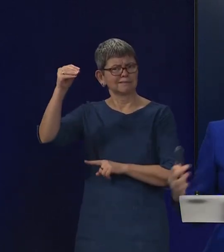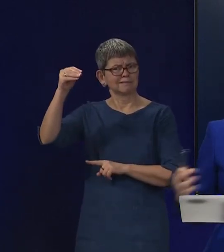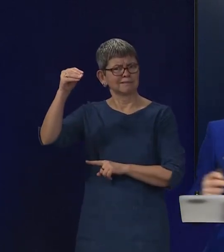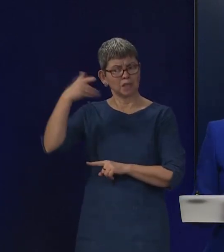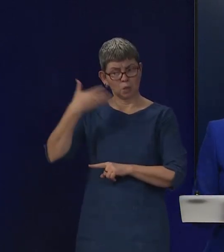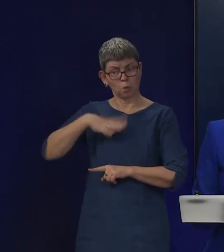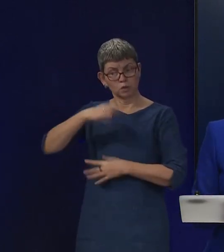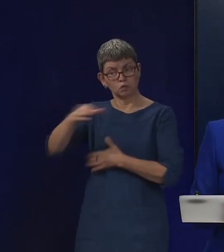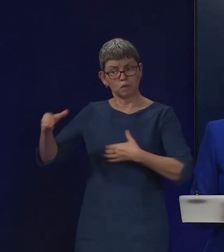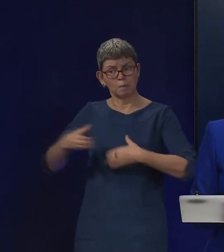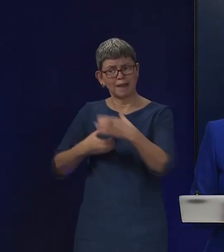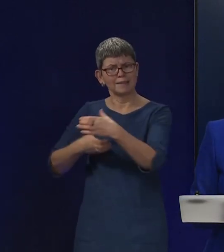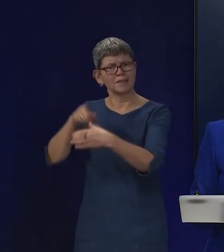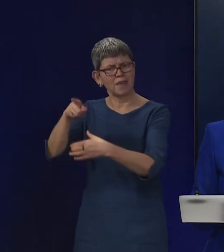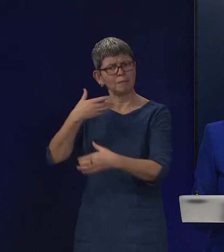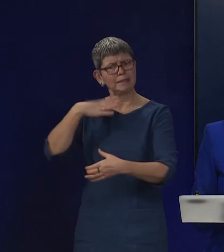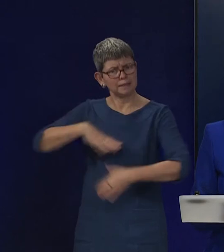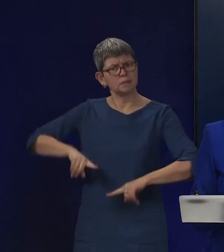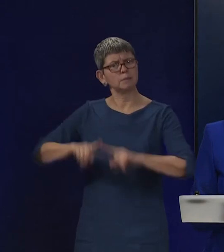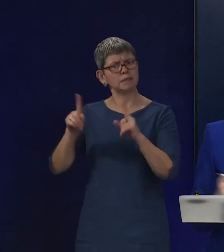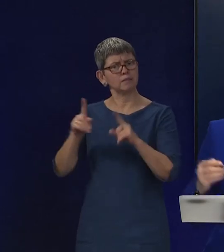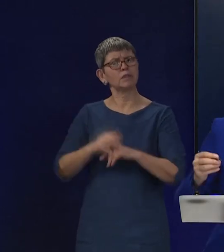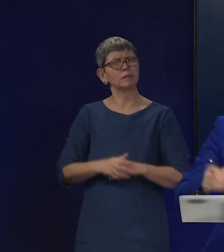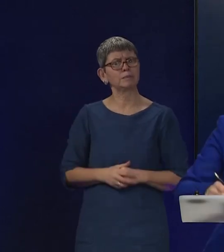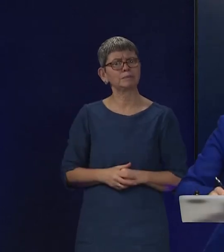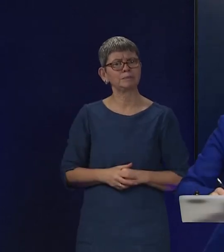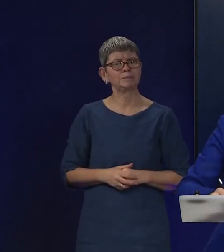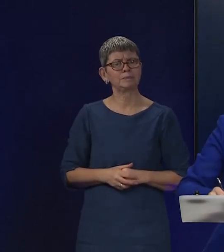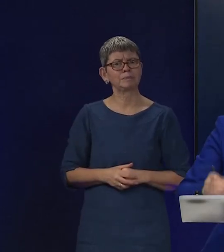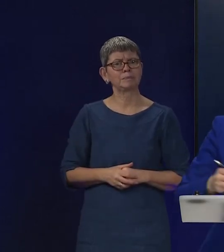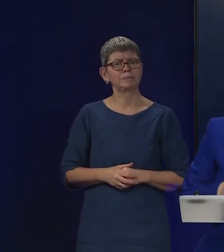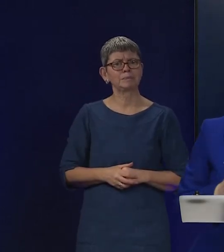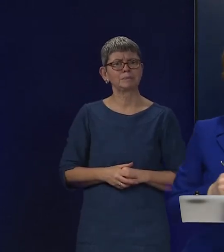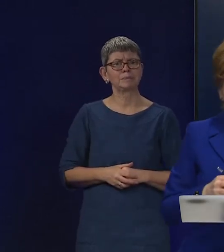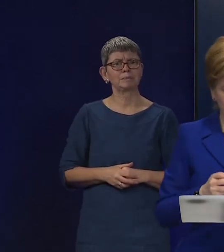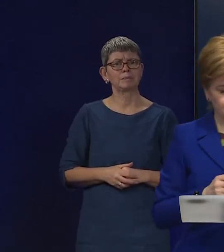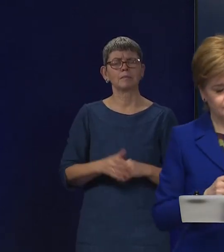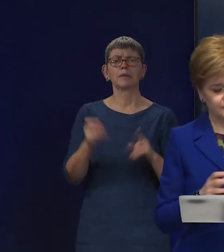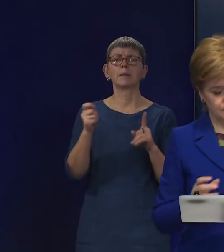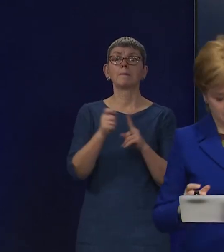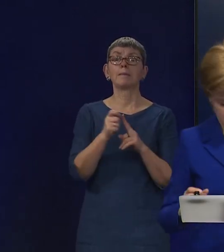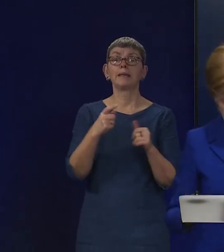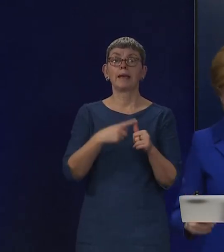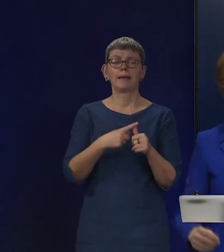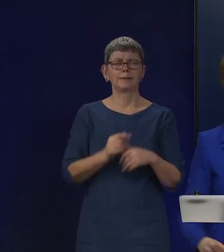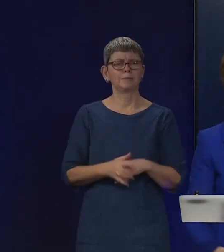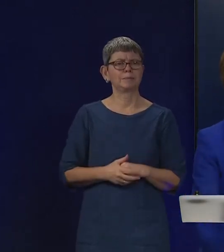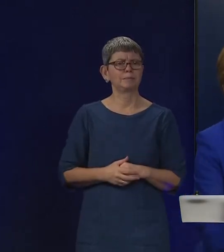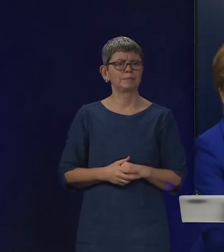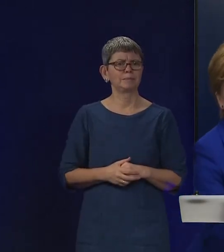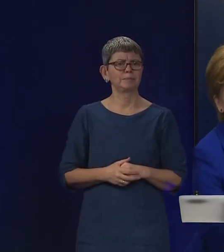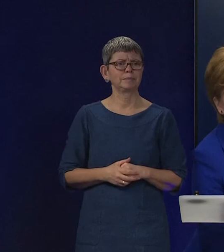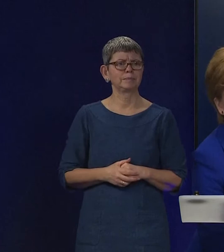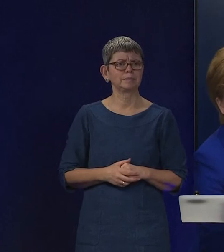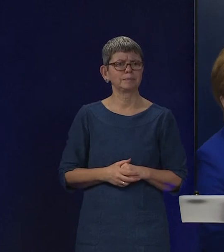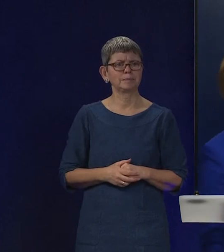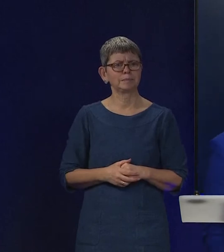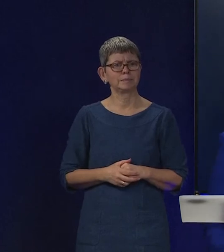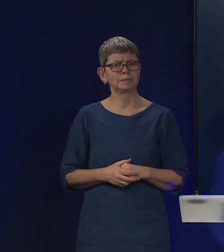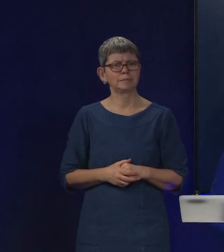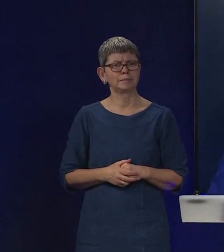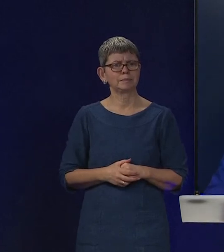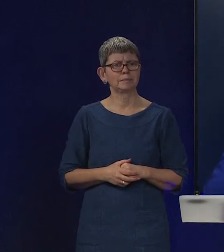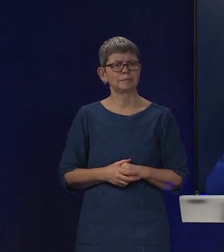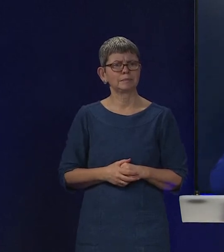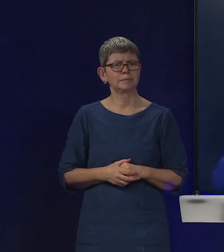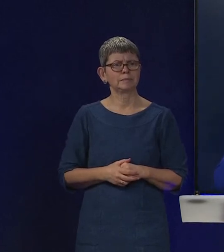and actually start offering some positive alternative. Neil Puran from PA. Thanks, First Minister. In terms of your plans